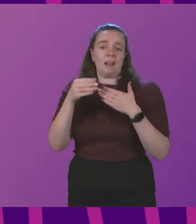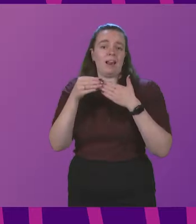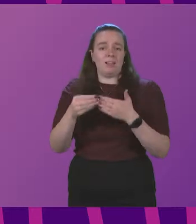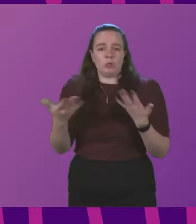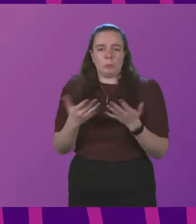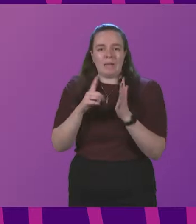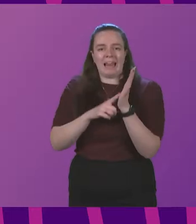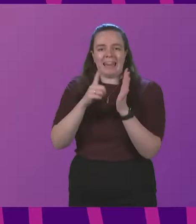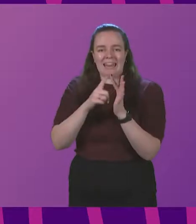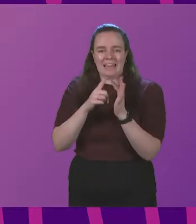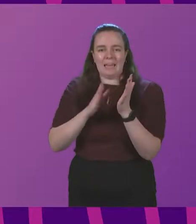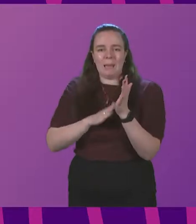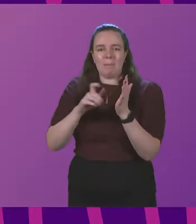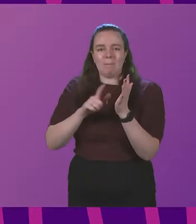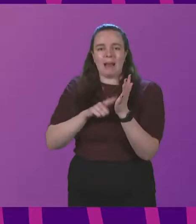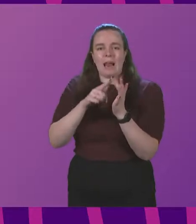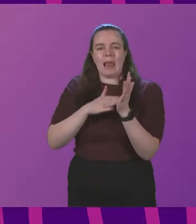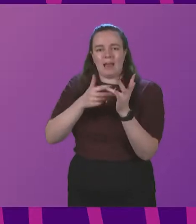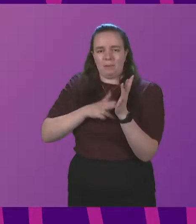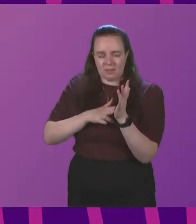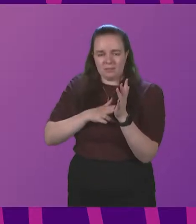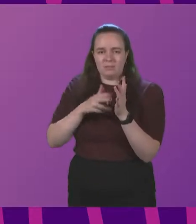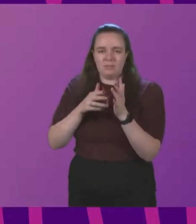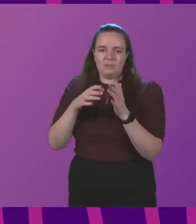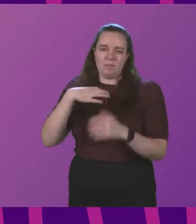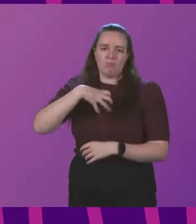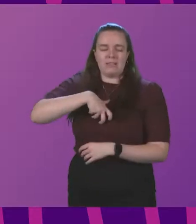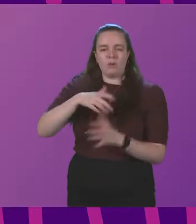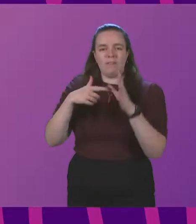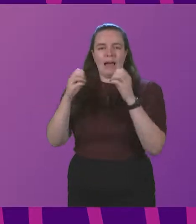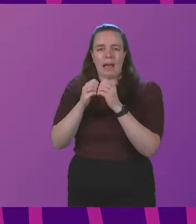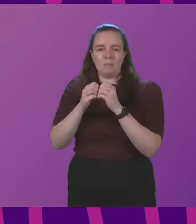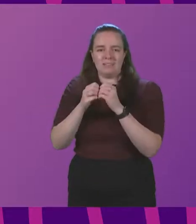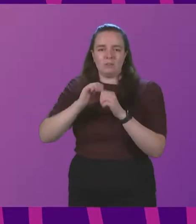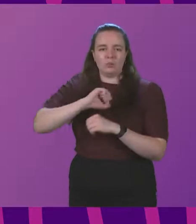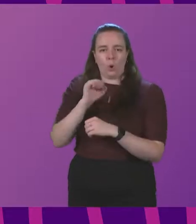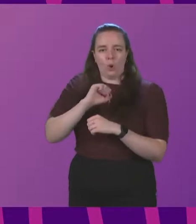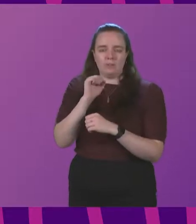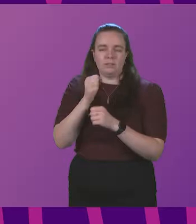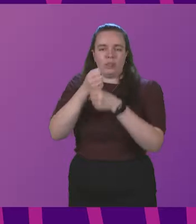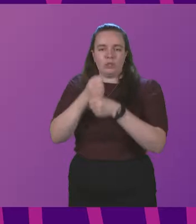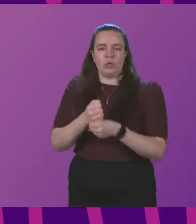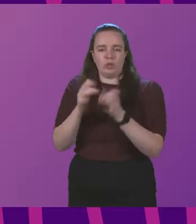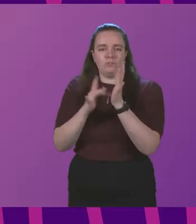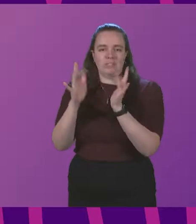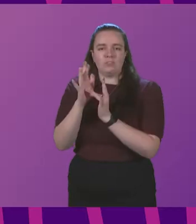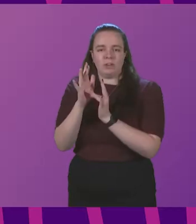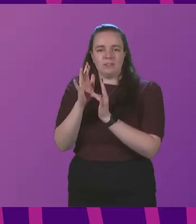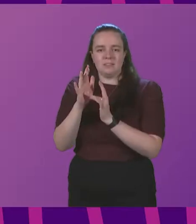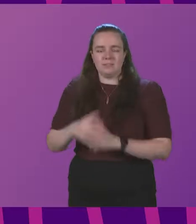today is Leigh McLemondon, President of the Aberdeen Scotland Stake, the Church of Jesus Christ of Latter-day Saints.